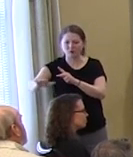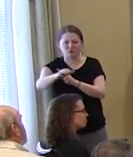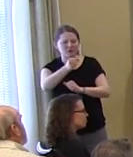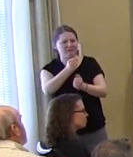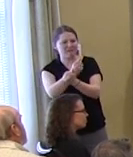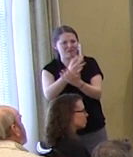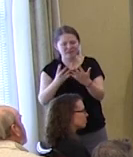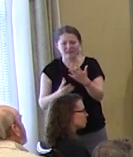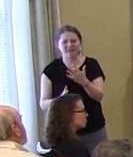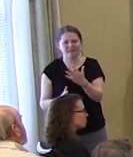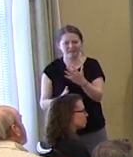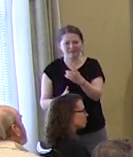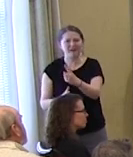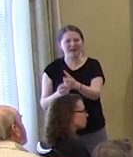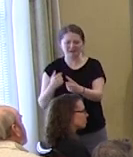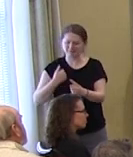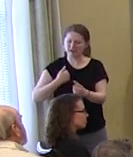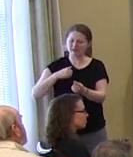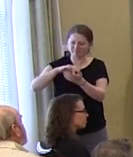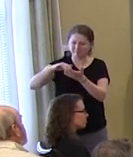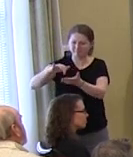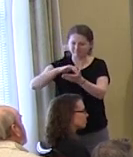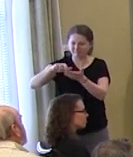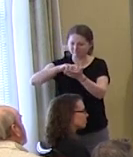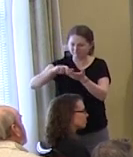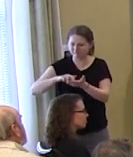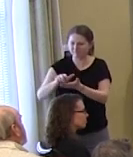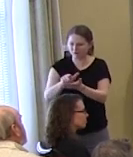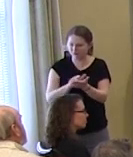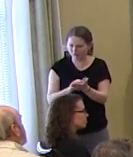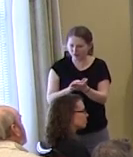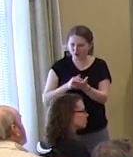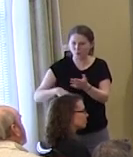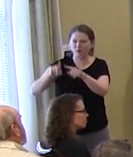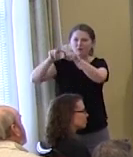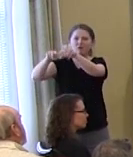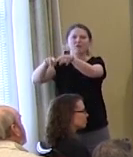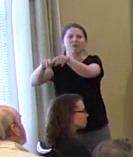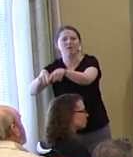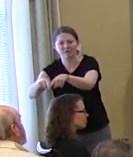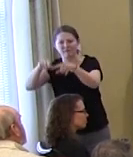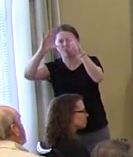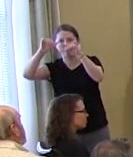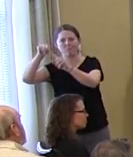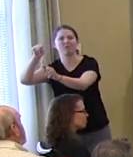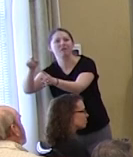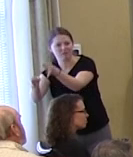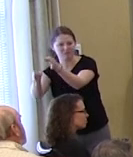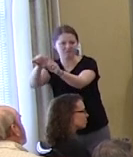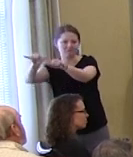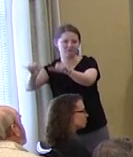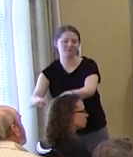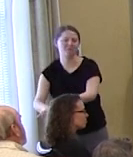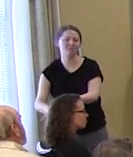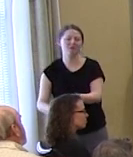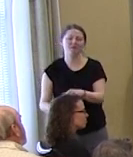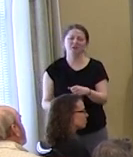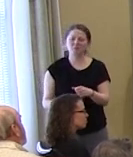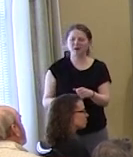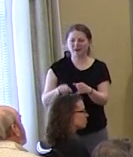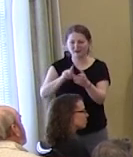And so as someone who studies law, this is where we put our hope. But I started to look at the court decisions